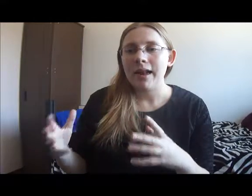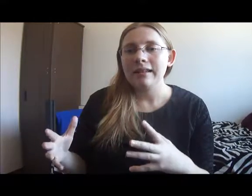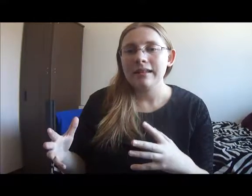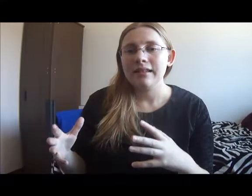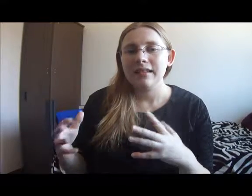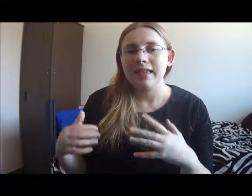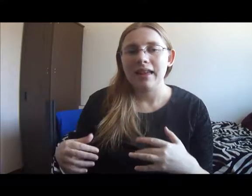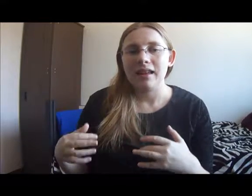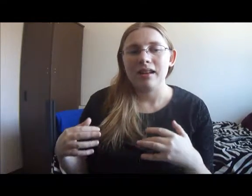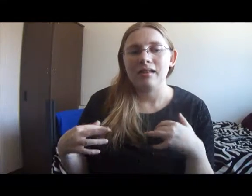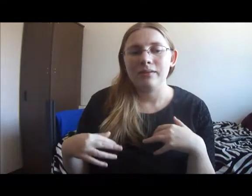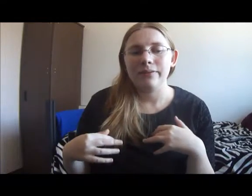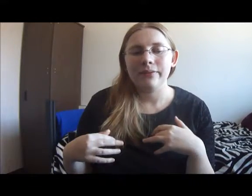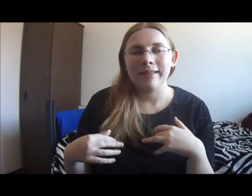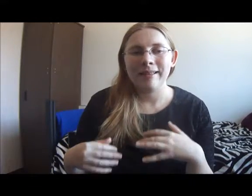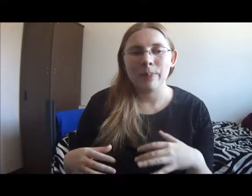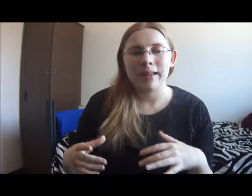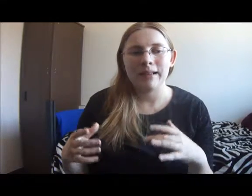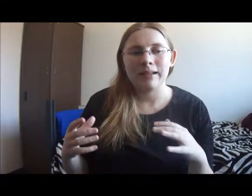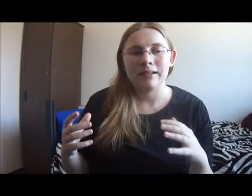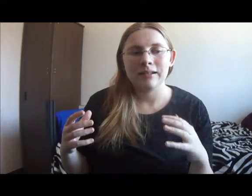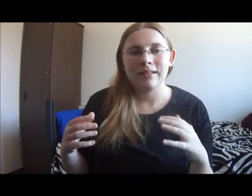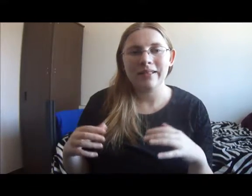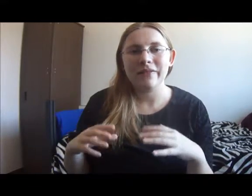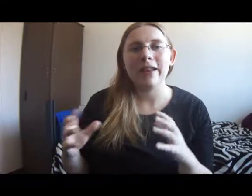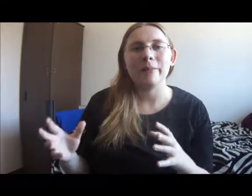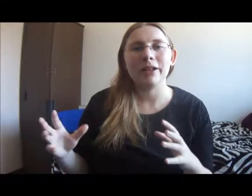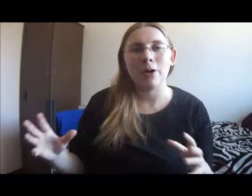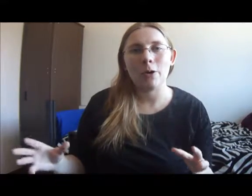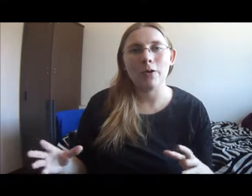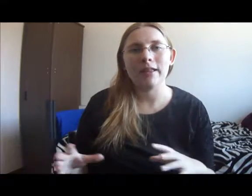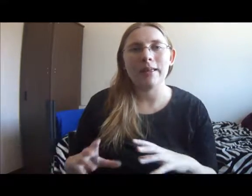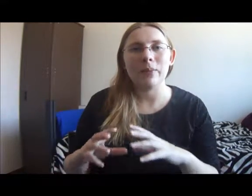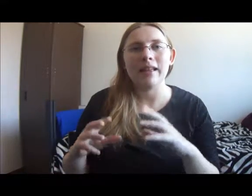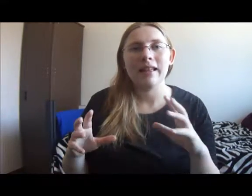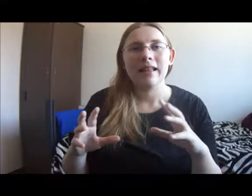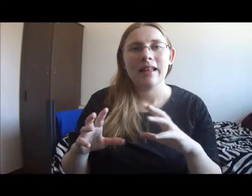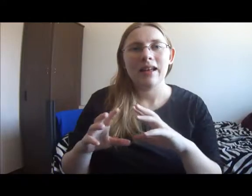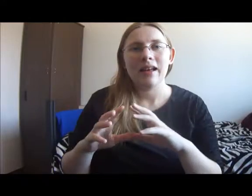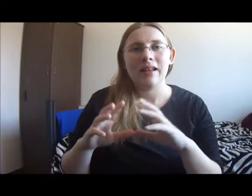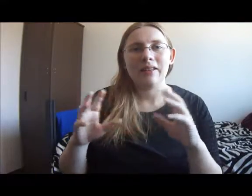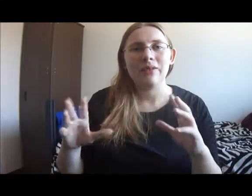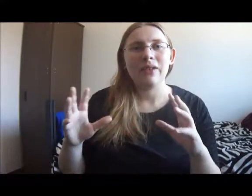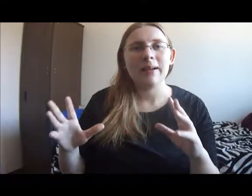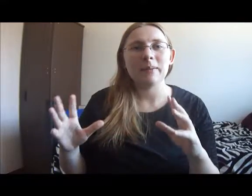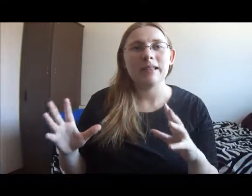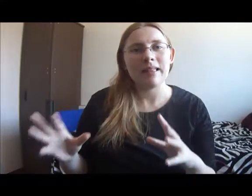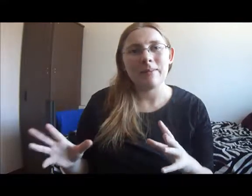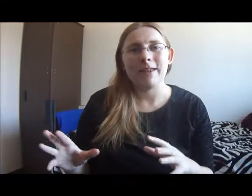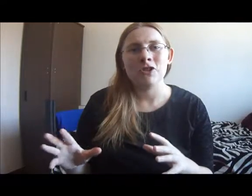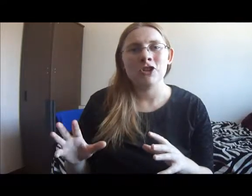idea again of keeping to the family code and keeping the family's image.